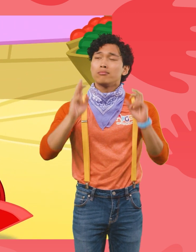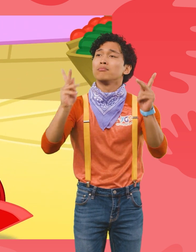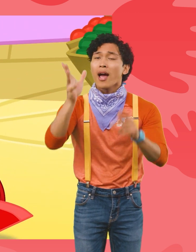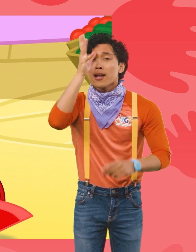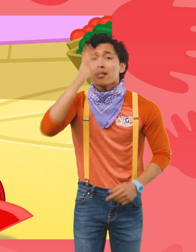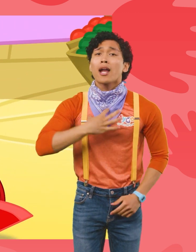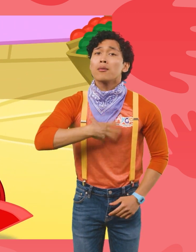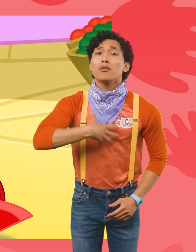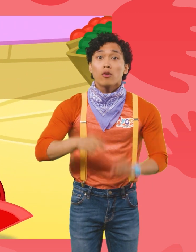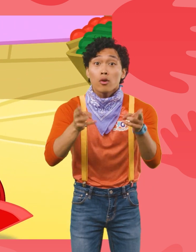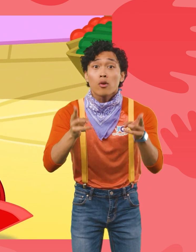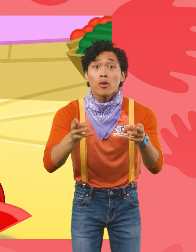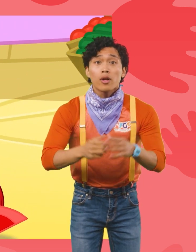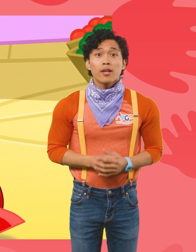Morphle. Quickly! Yeah!